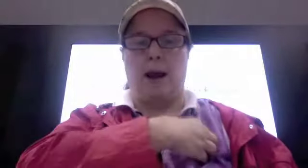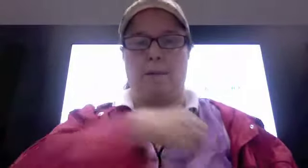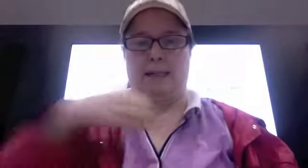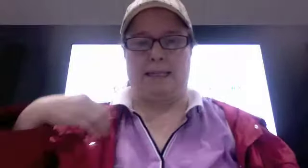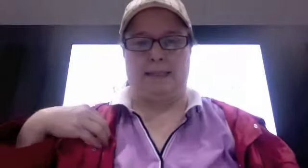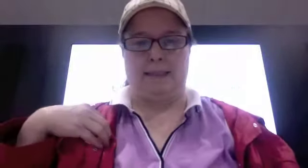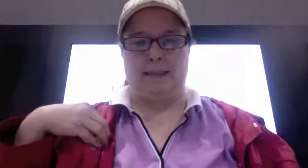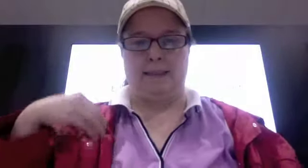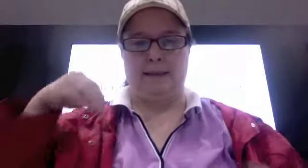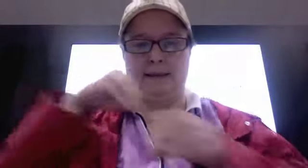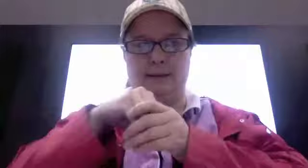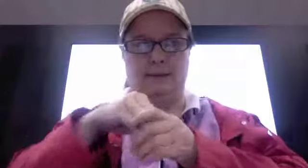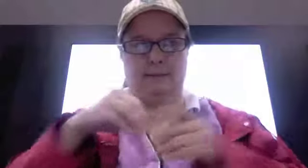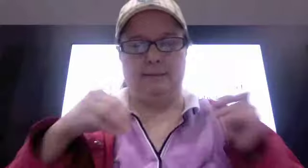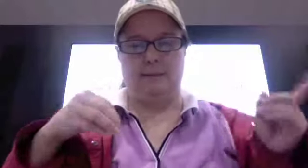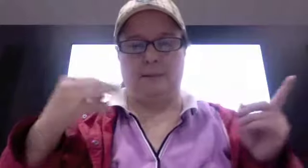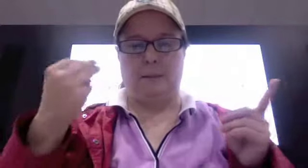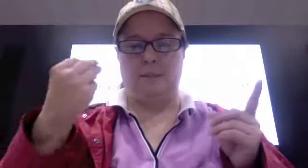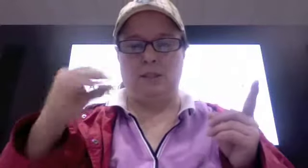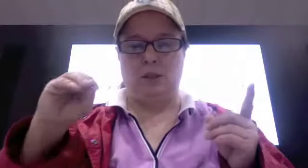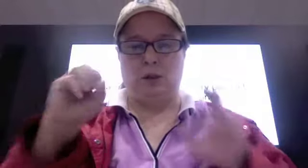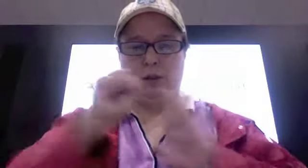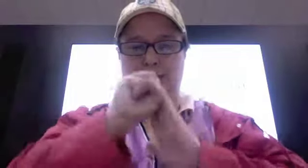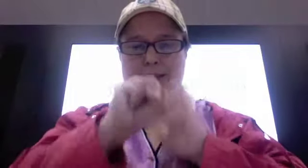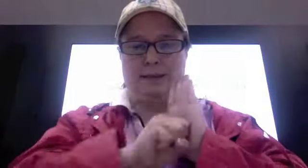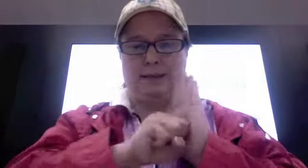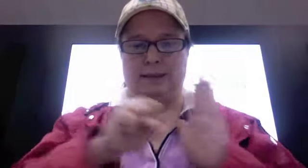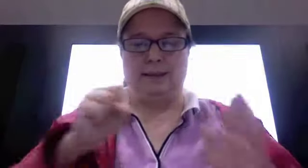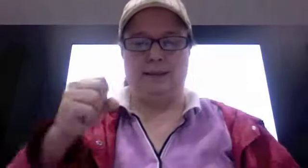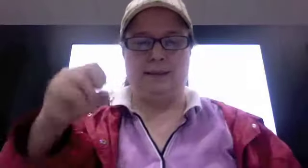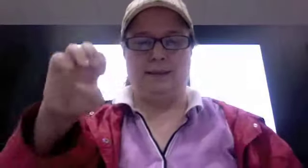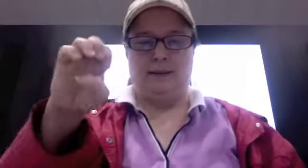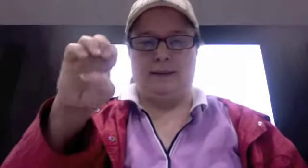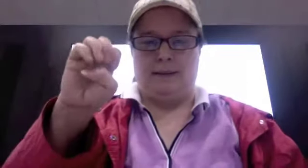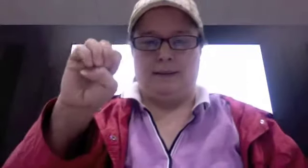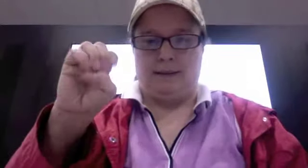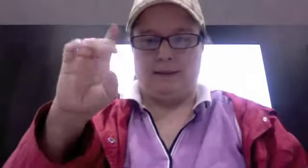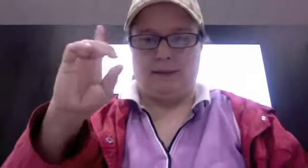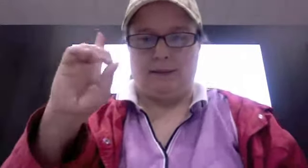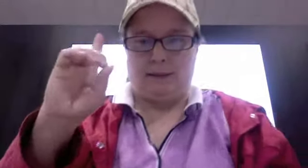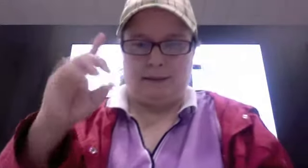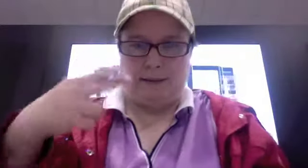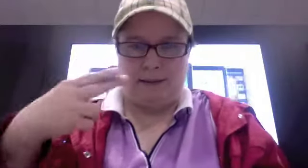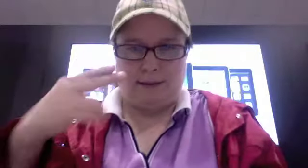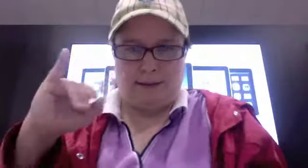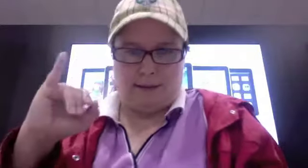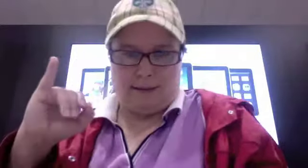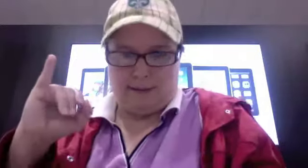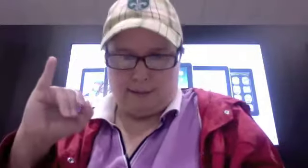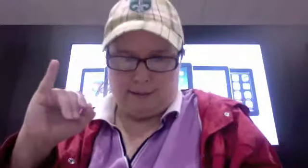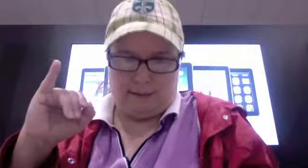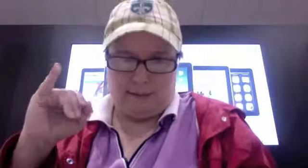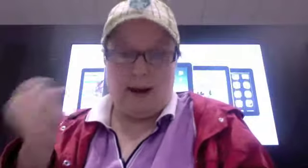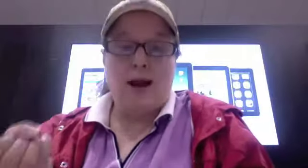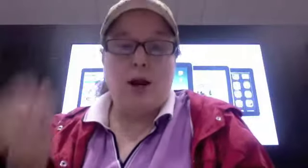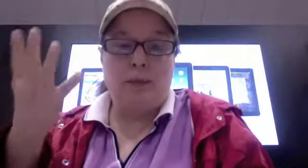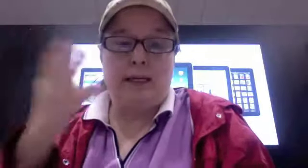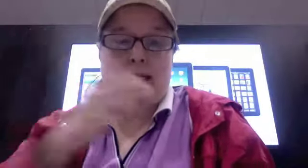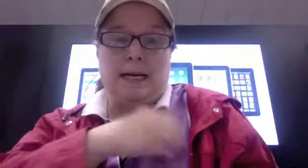you know, get one, I was like, what am I going to do? I don't need it. And he's like, well, like, see, my daughter sent me an email. And I'm like,